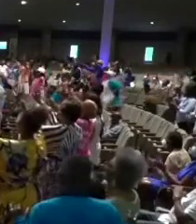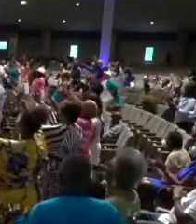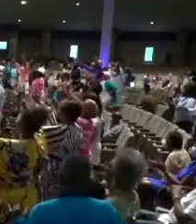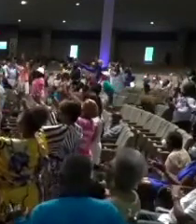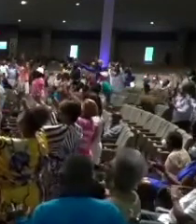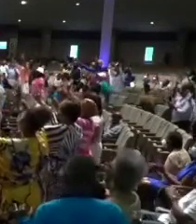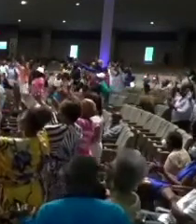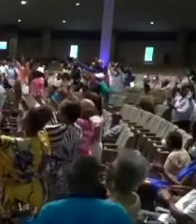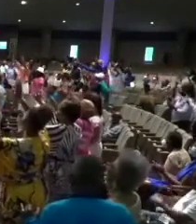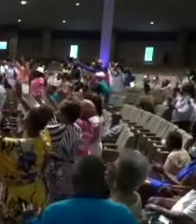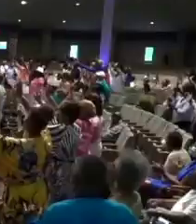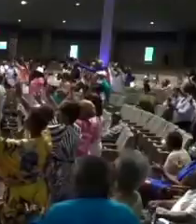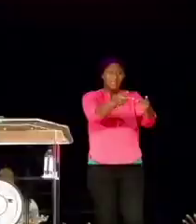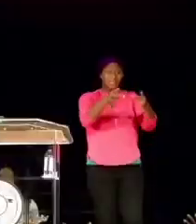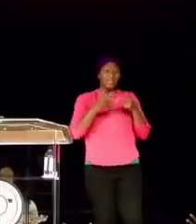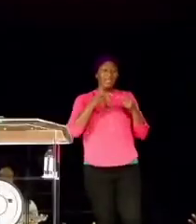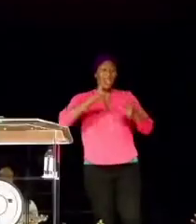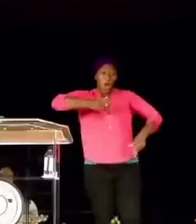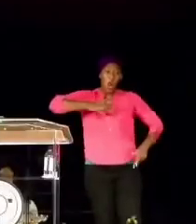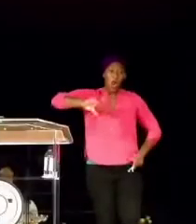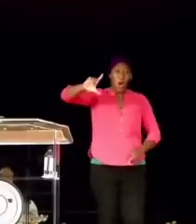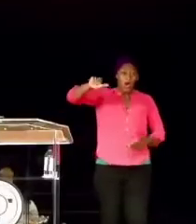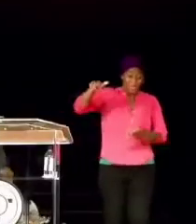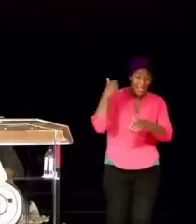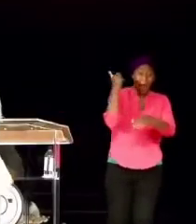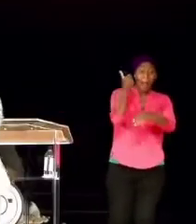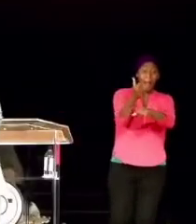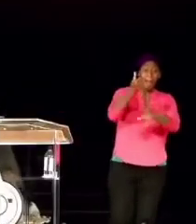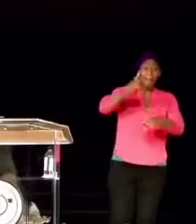Lord, set me up.